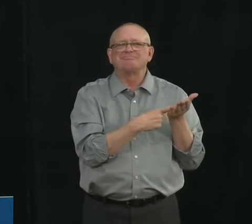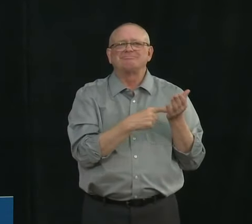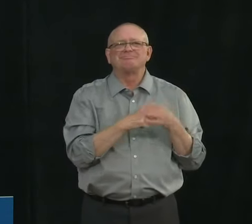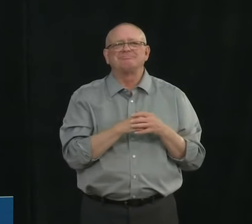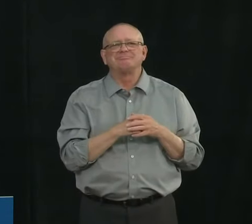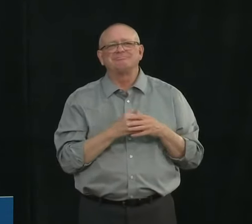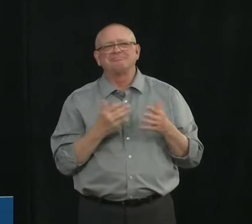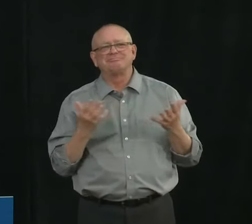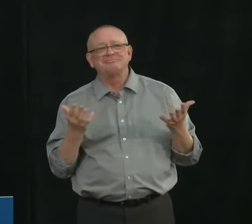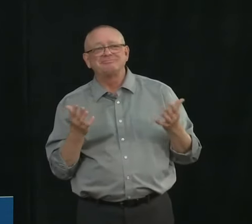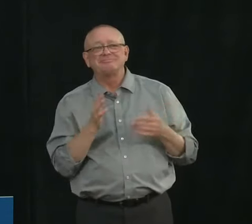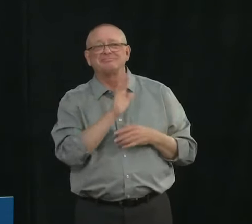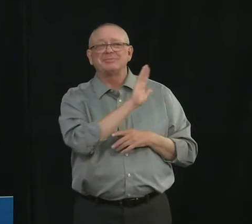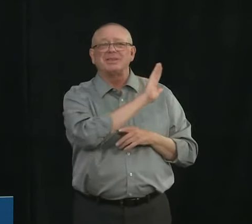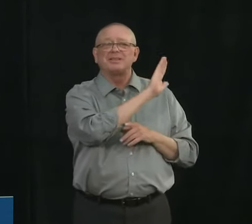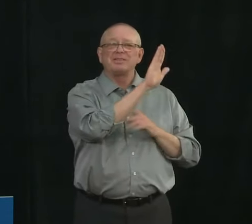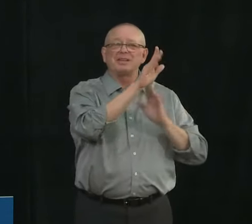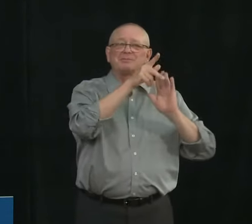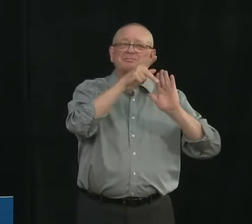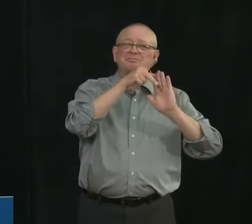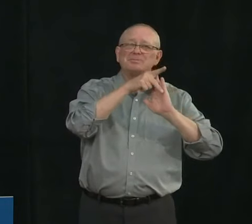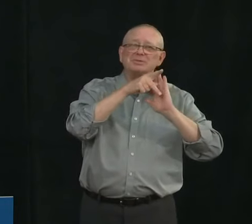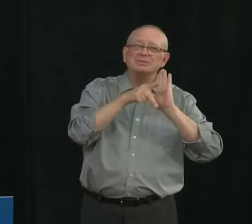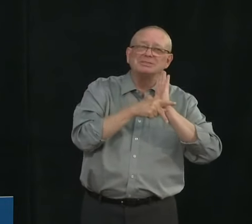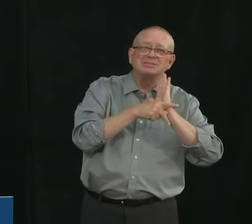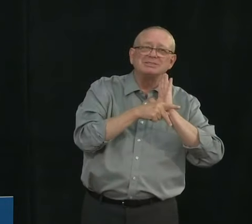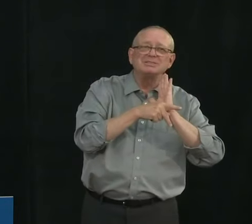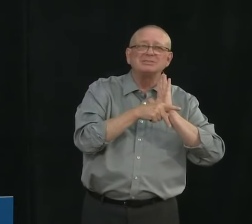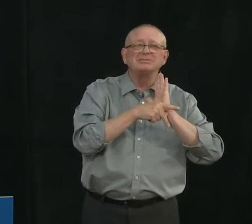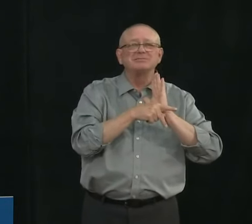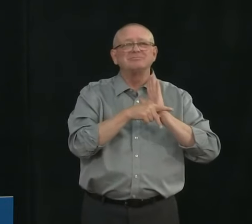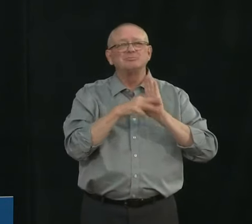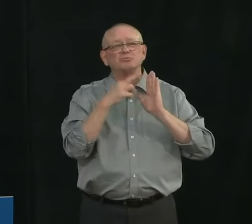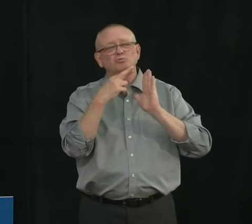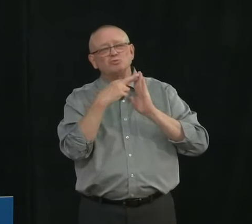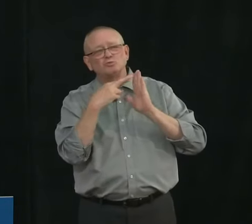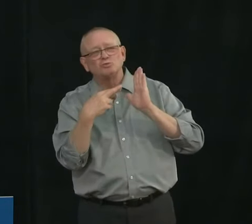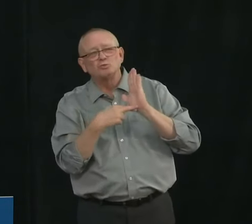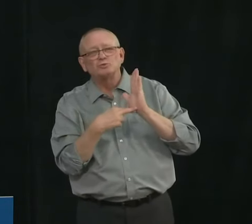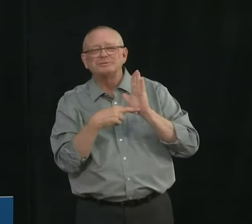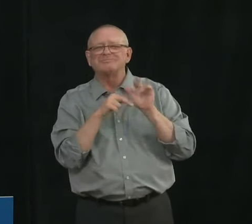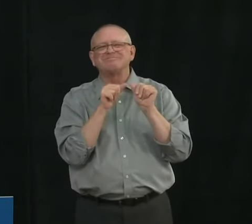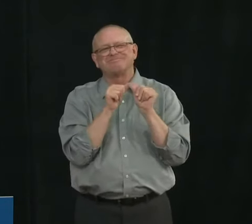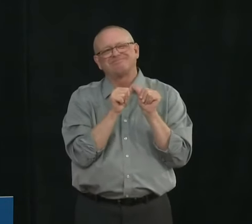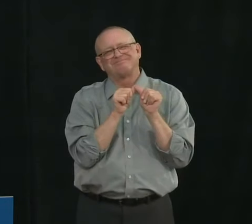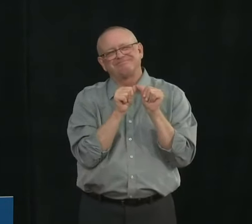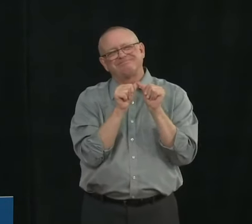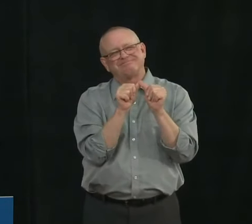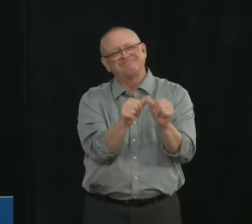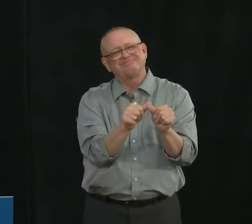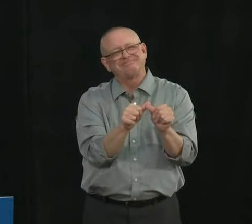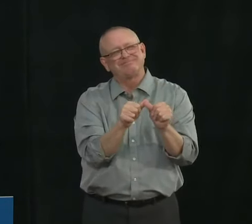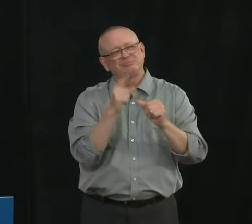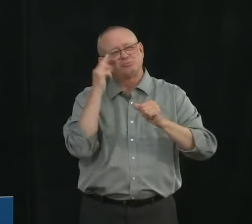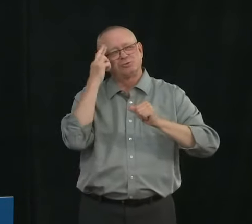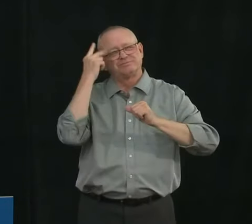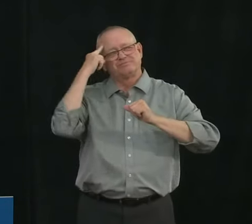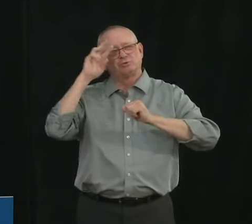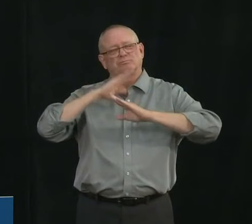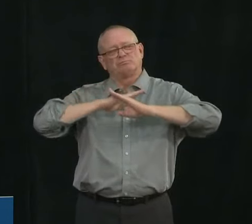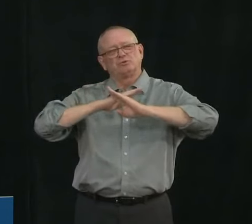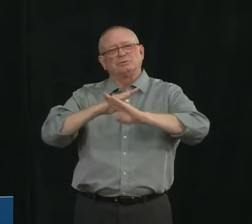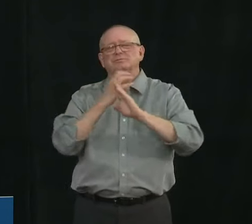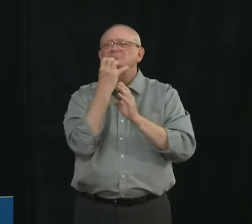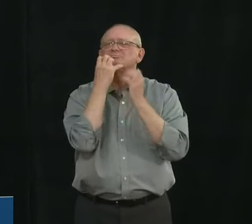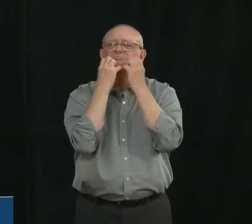that is based on the continuing care restrictions that are in place under my orders and so it's something that is